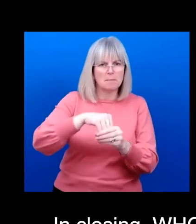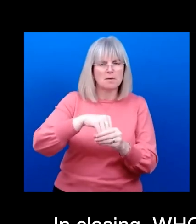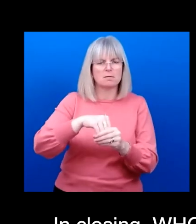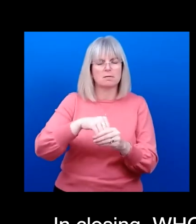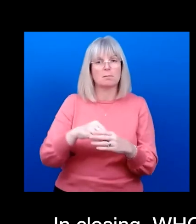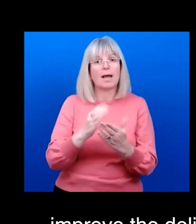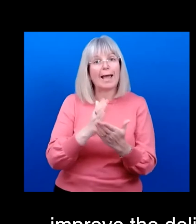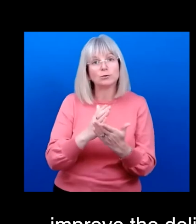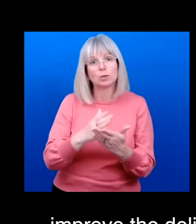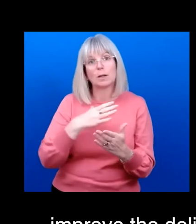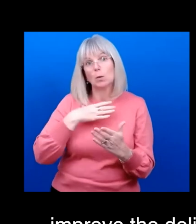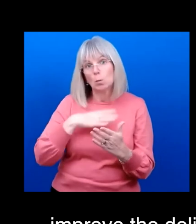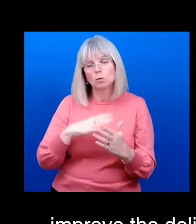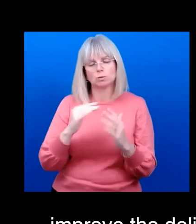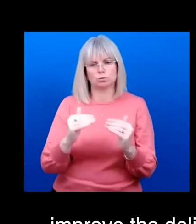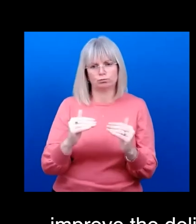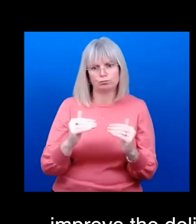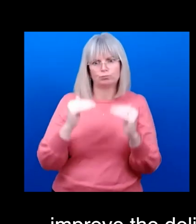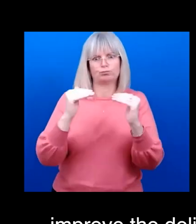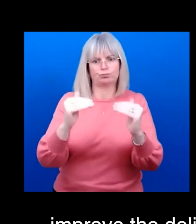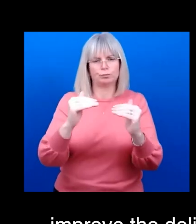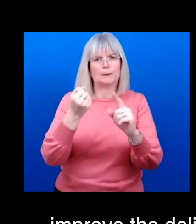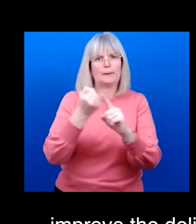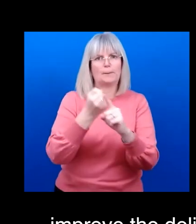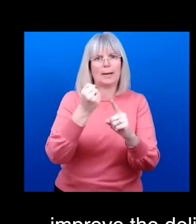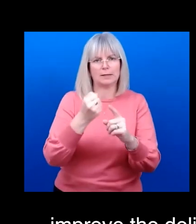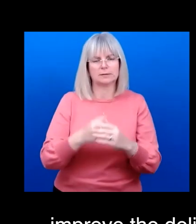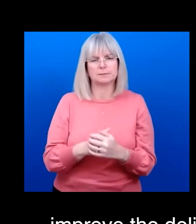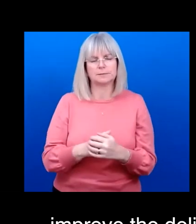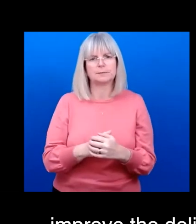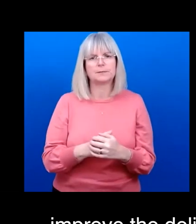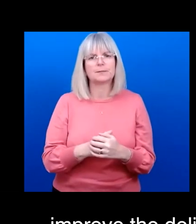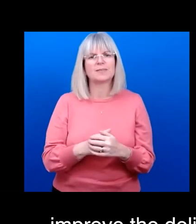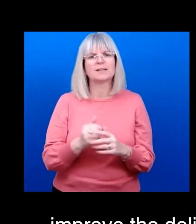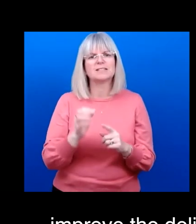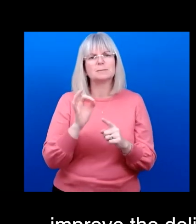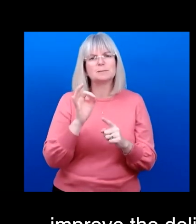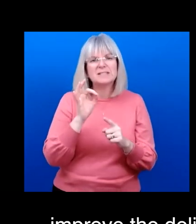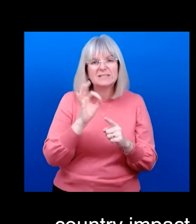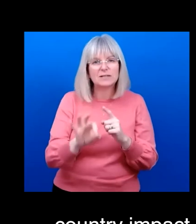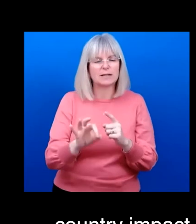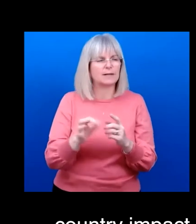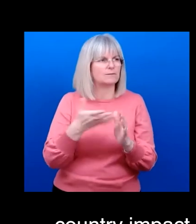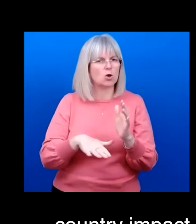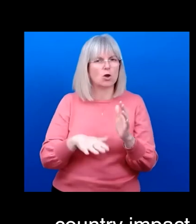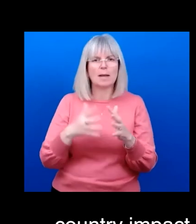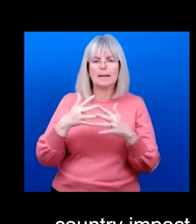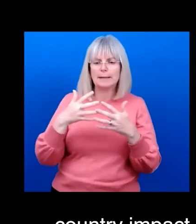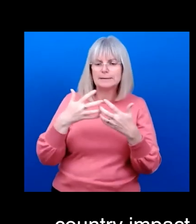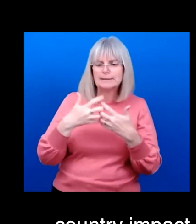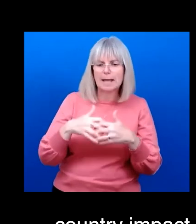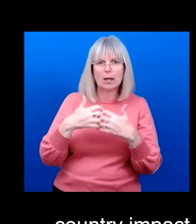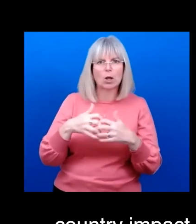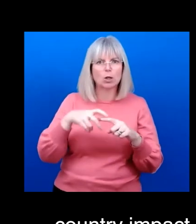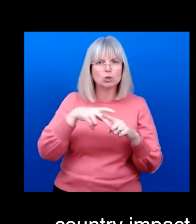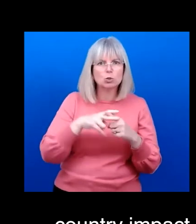country impact. Alakos And, in particular, through the development of technical tools and resources to support